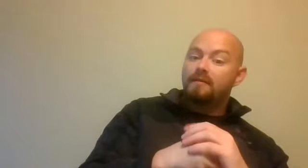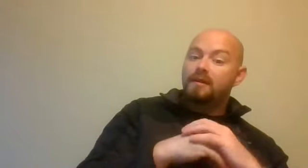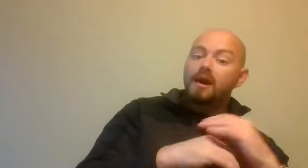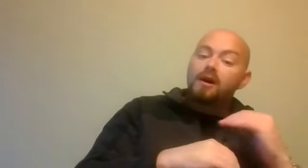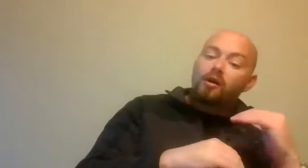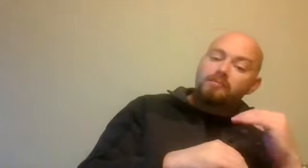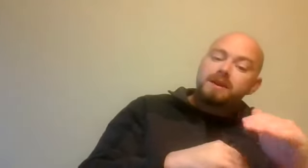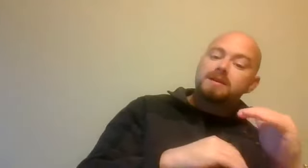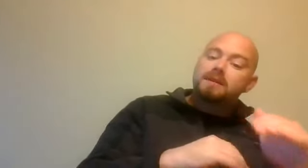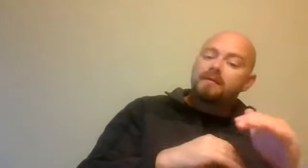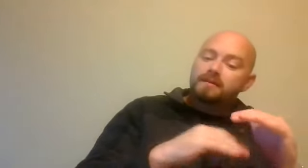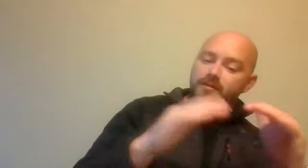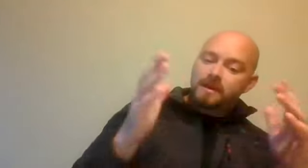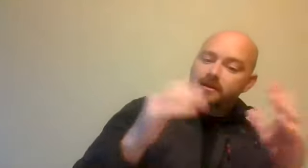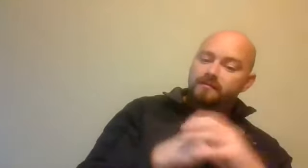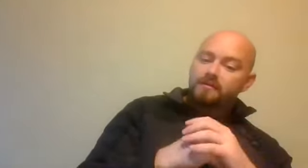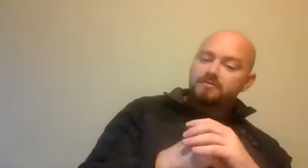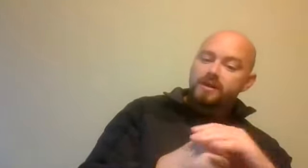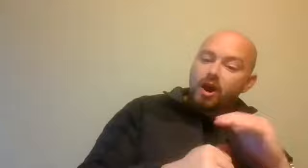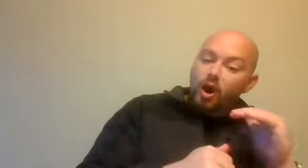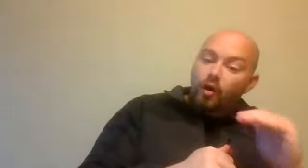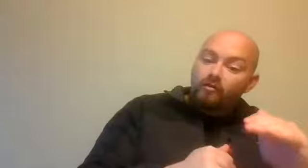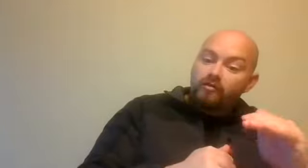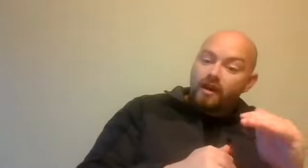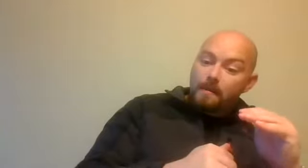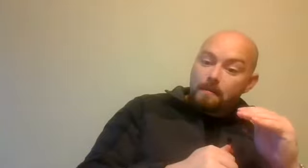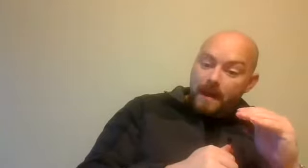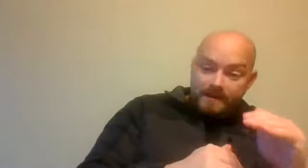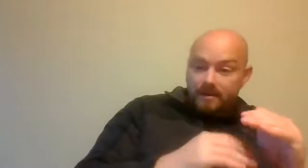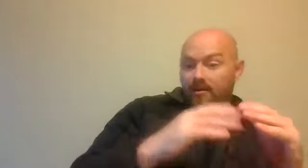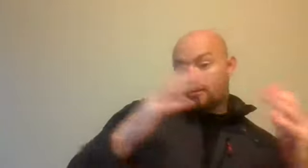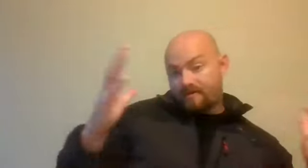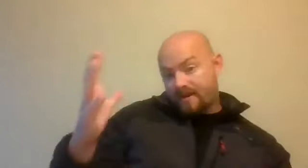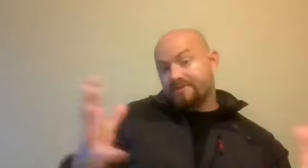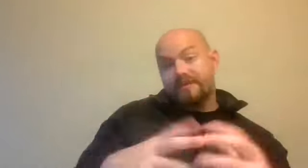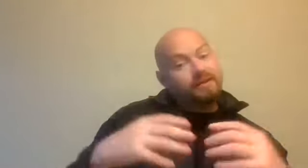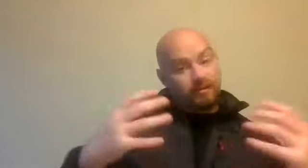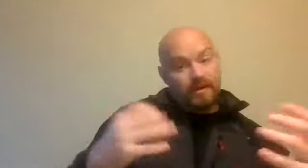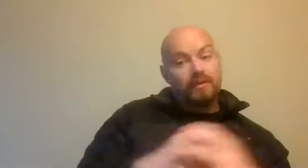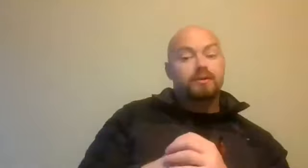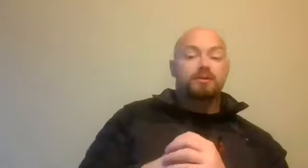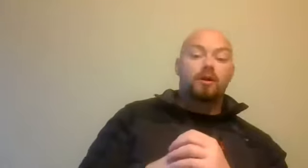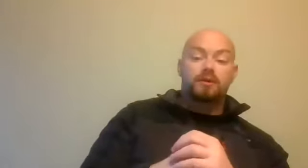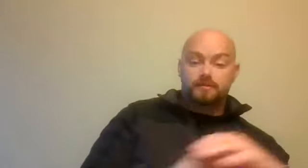level or a medium level, depending on the environment you're in, of pandemic or infection risk or whatever you want to call it.